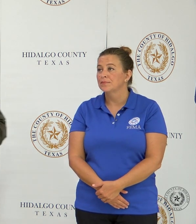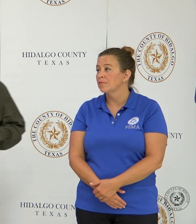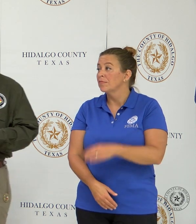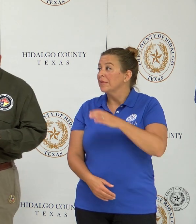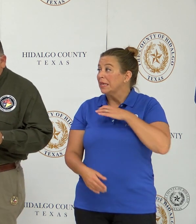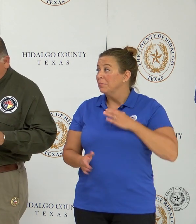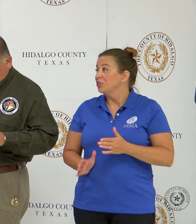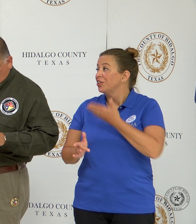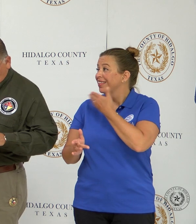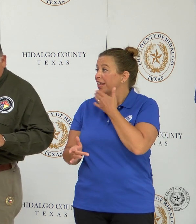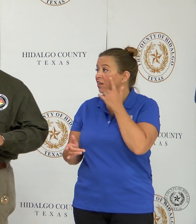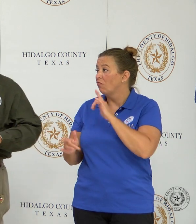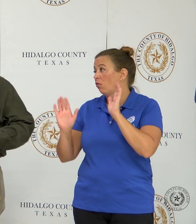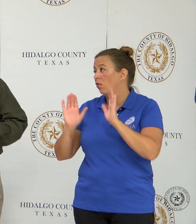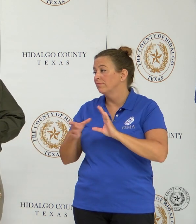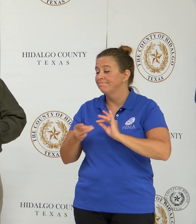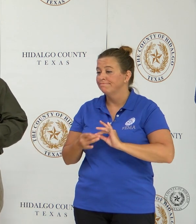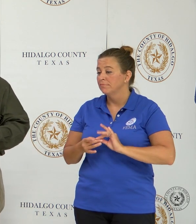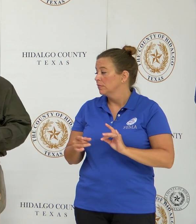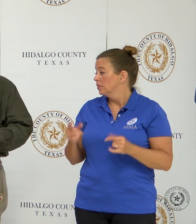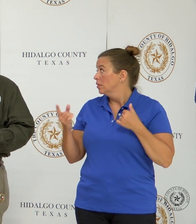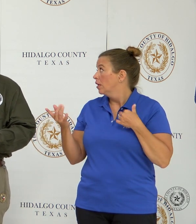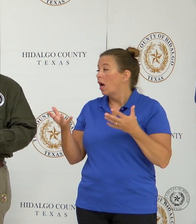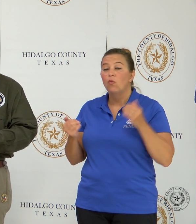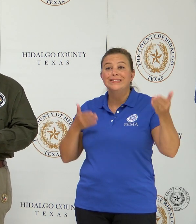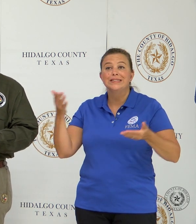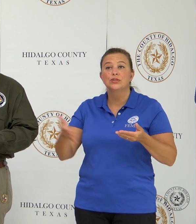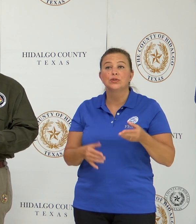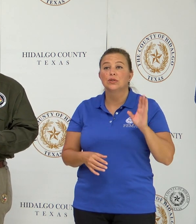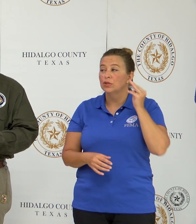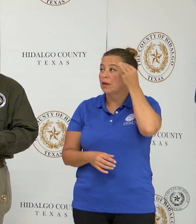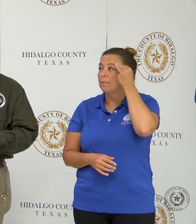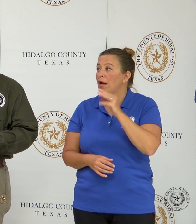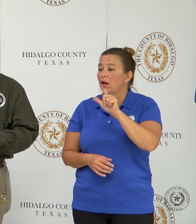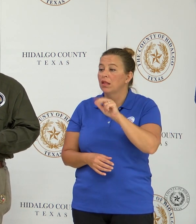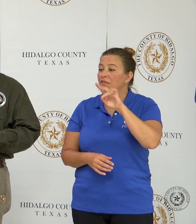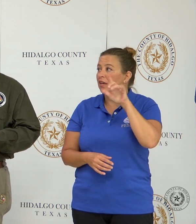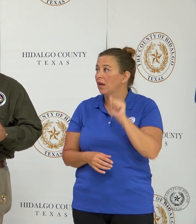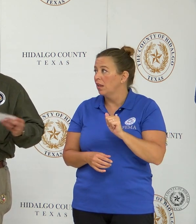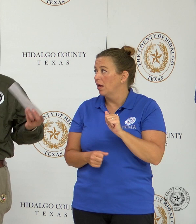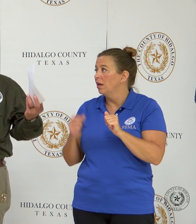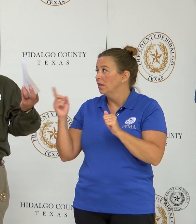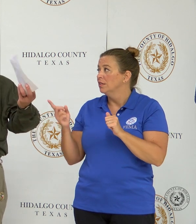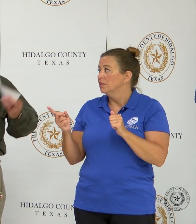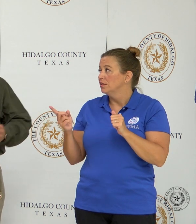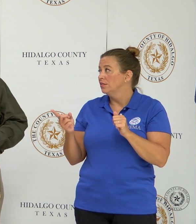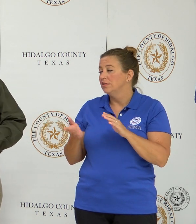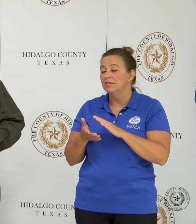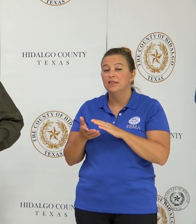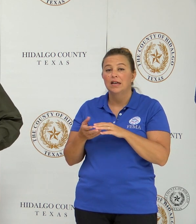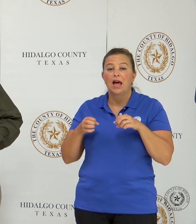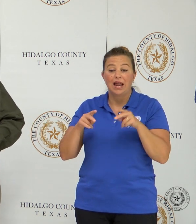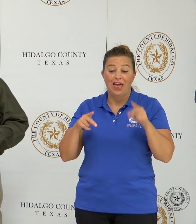Commissioner, thank you very much for those great comments. I'd like to introduce the Mayor of Villa, Alma Moron, who has graciously allowed